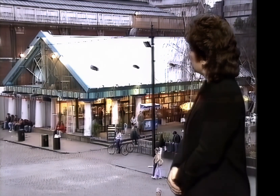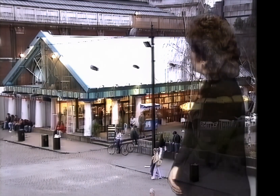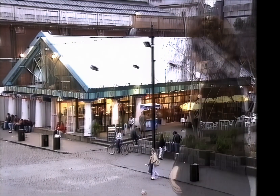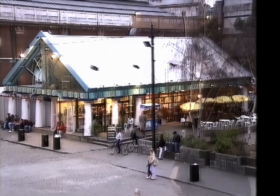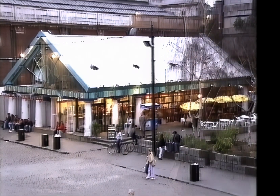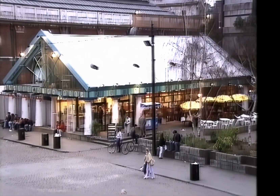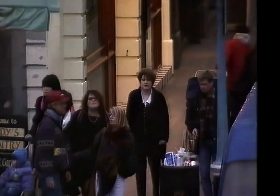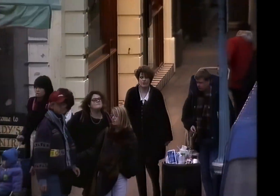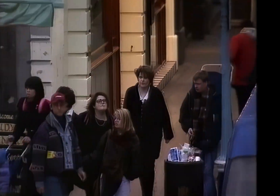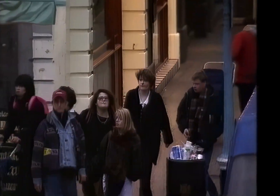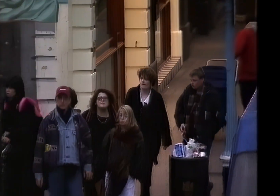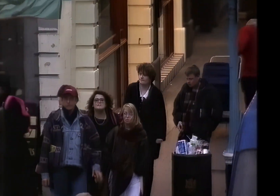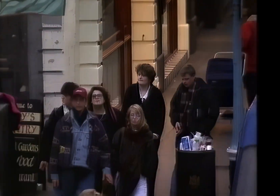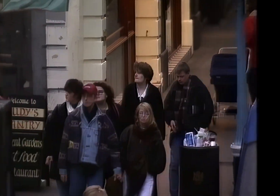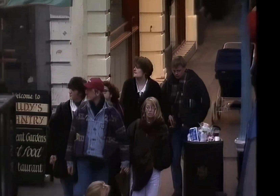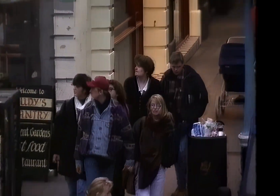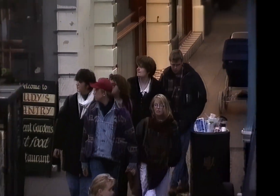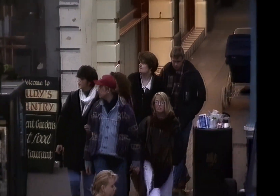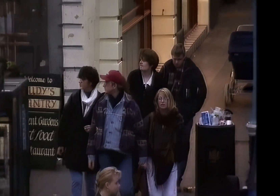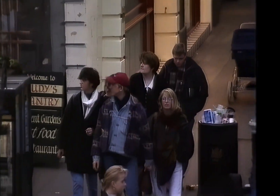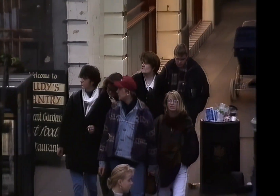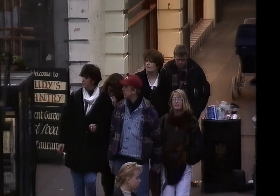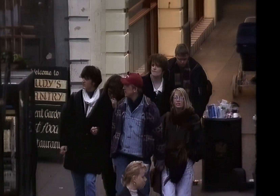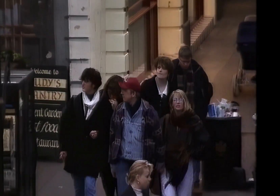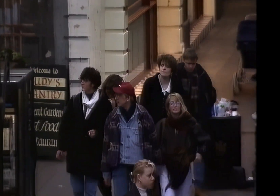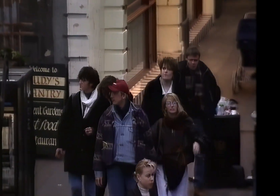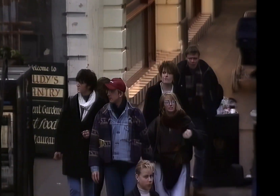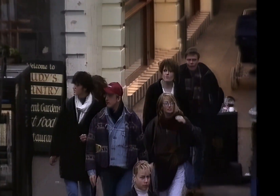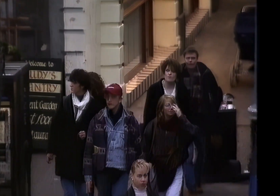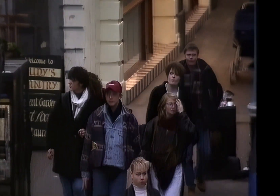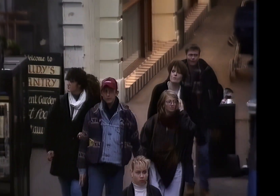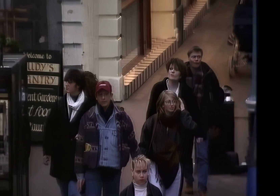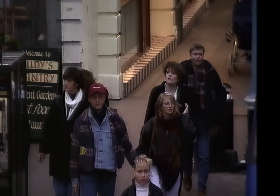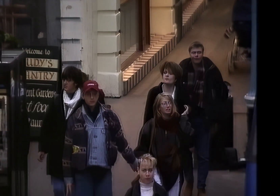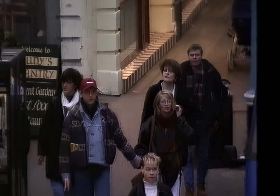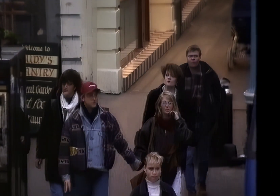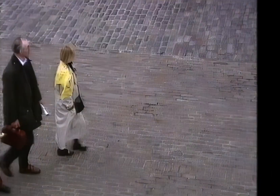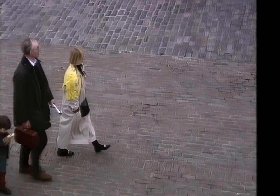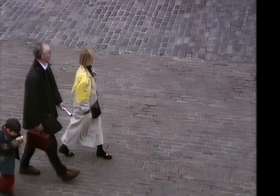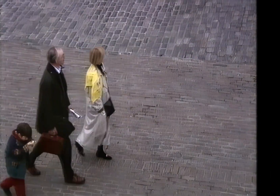I think it's only fair Why doesn't her to do,